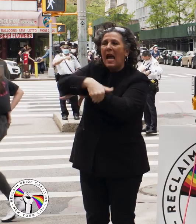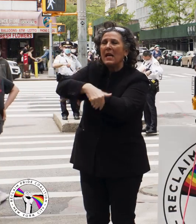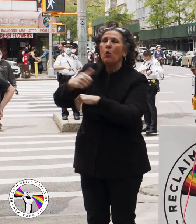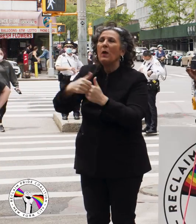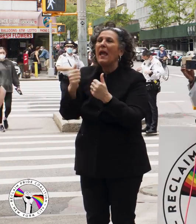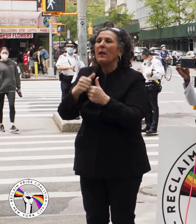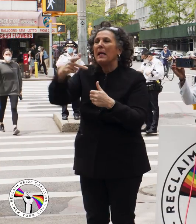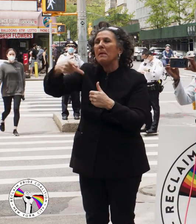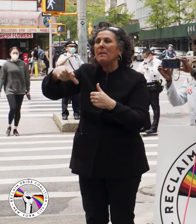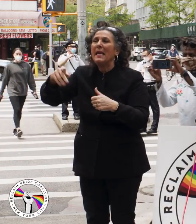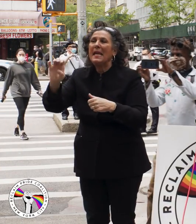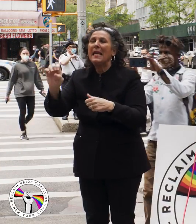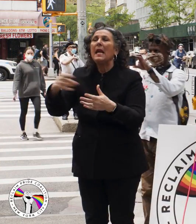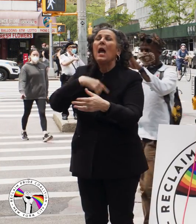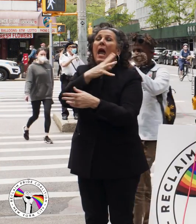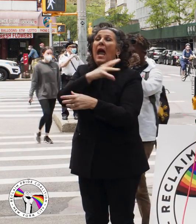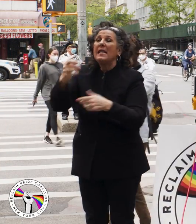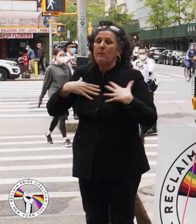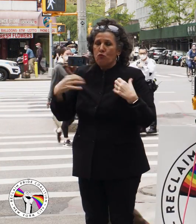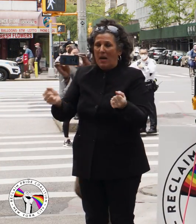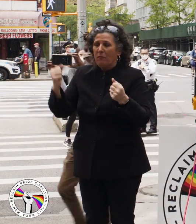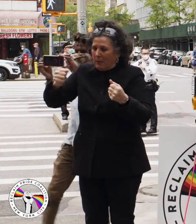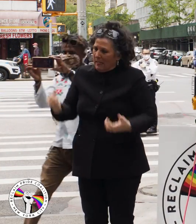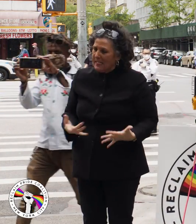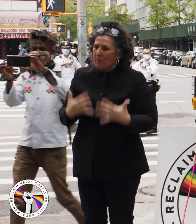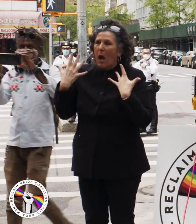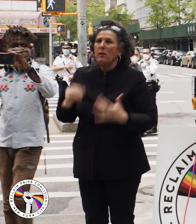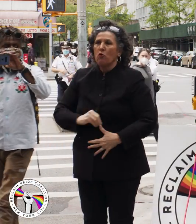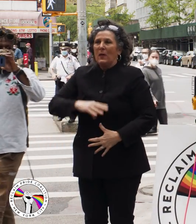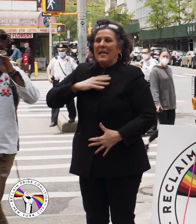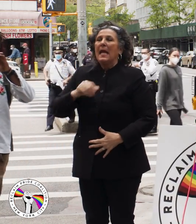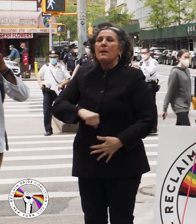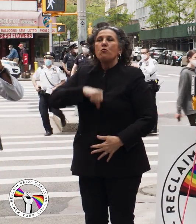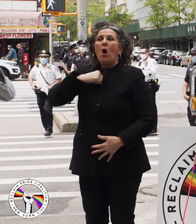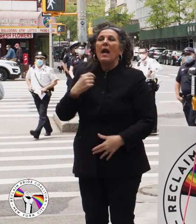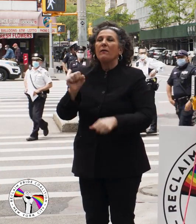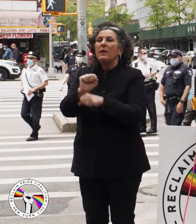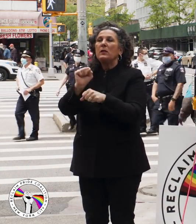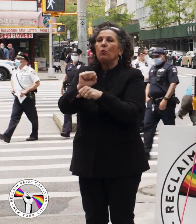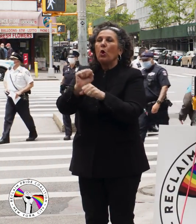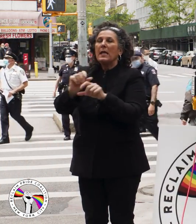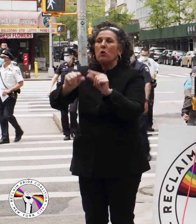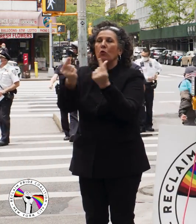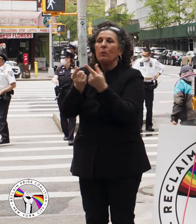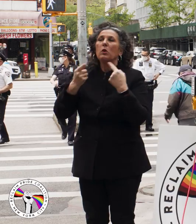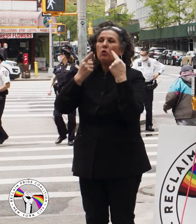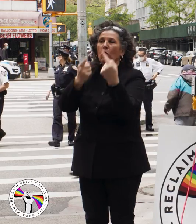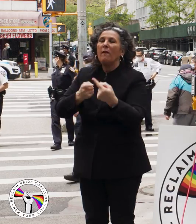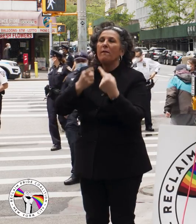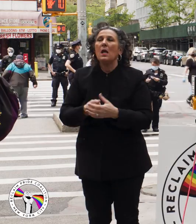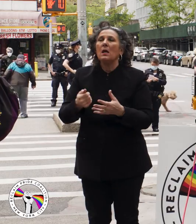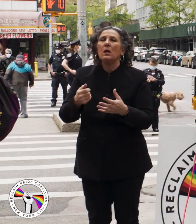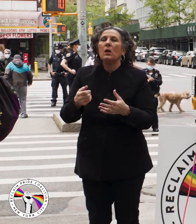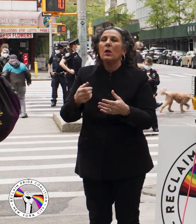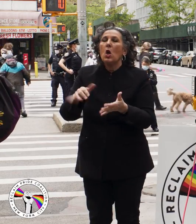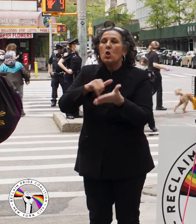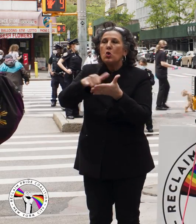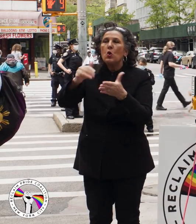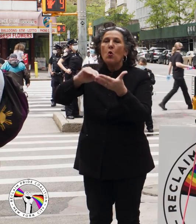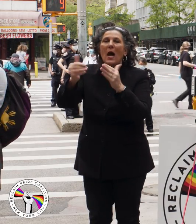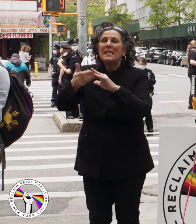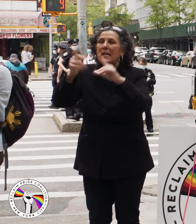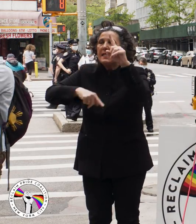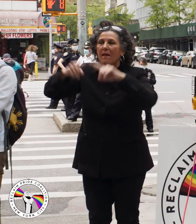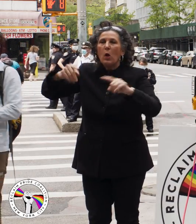PPE. His bravery-inspired reclaimed pride to form this working group to fight Franklin Graham. New York City